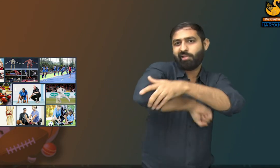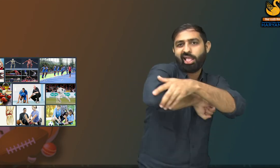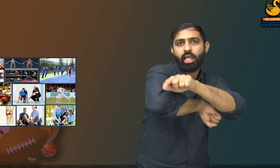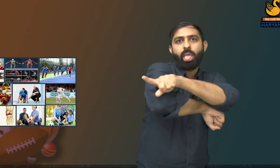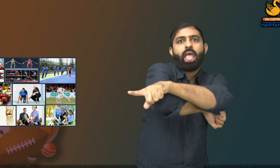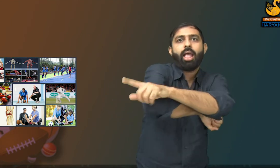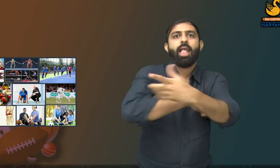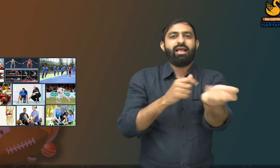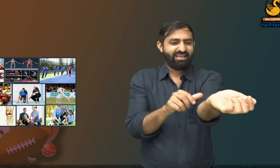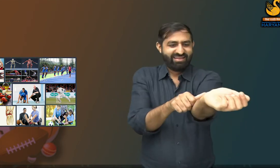a displaced bone.